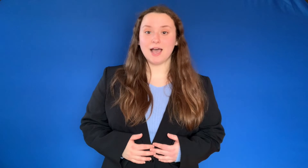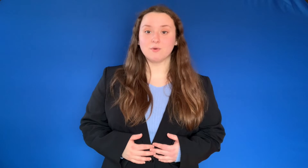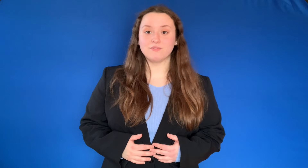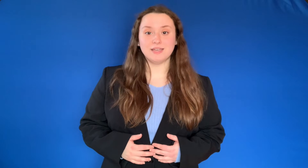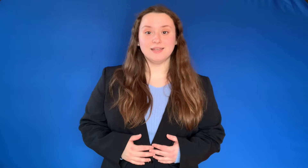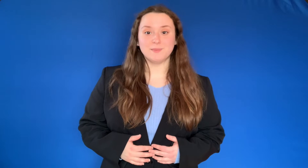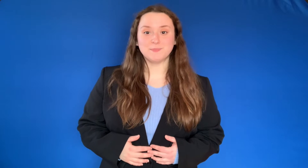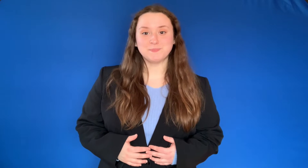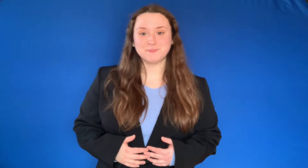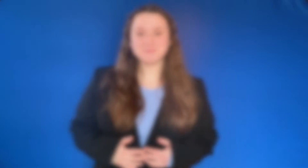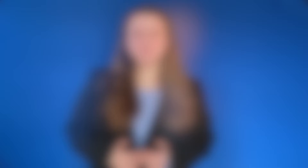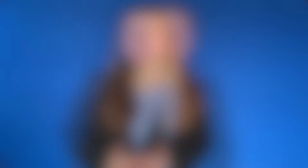Out, Fade In.